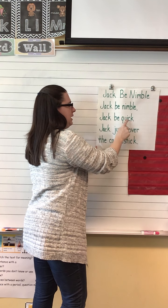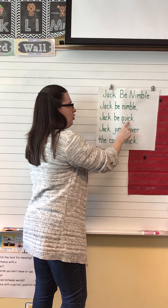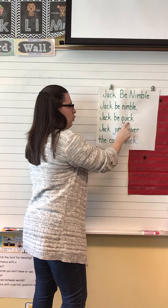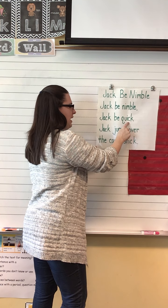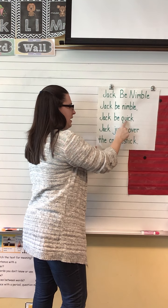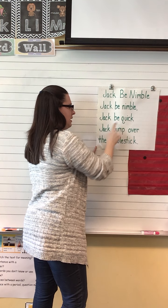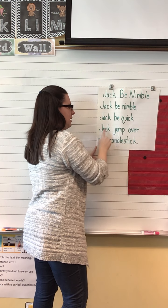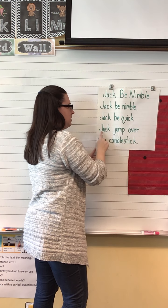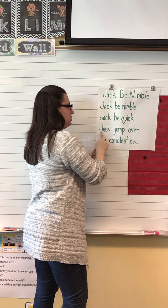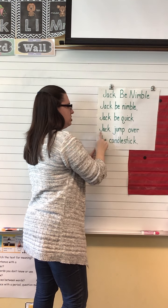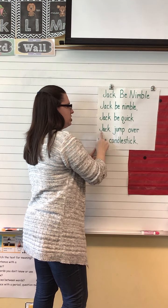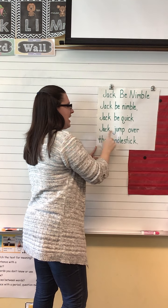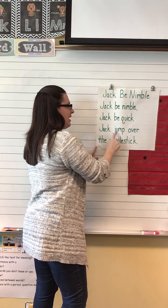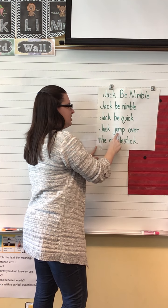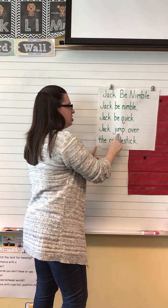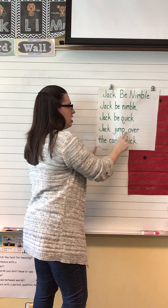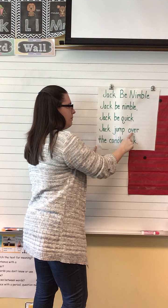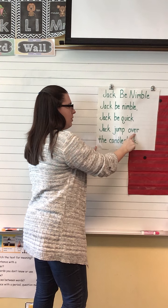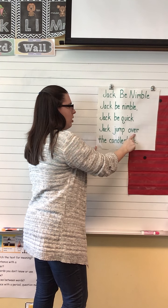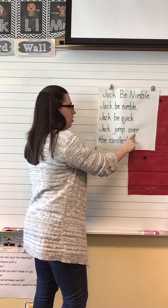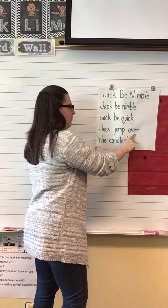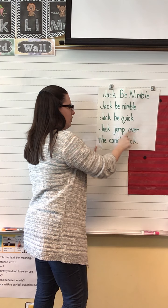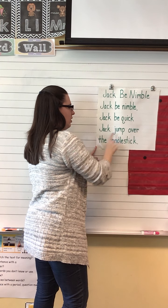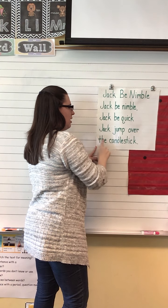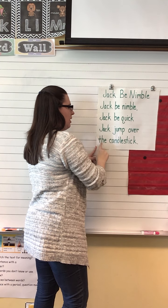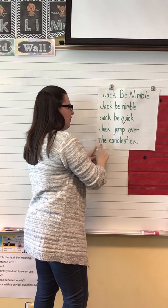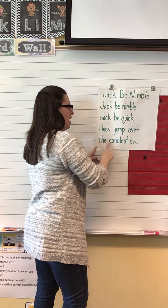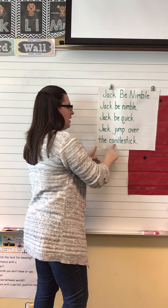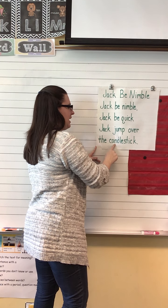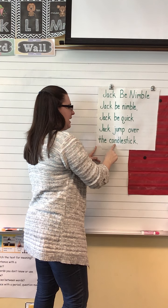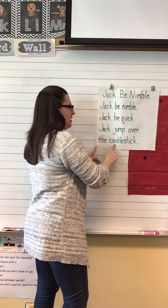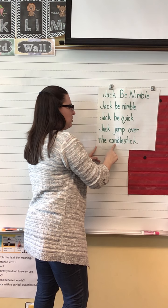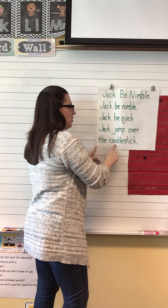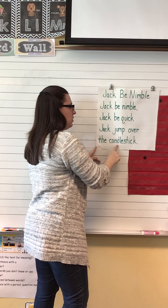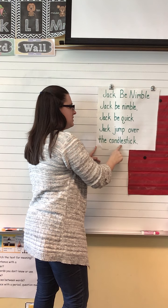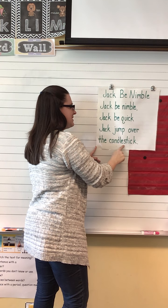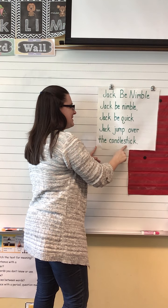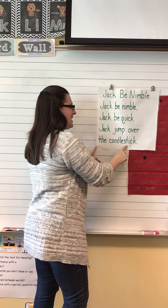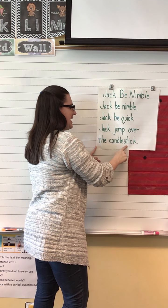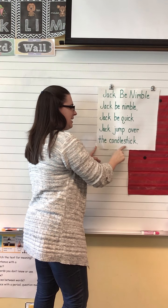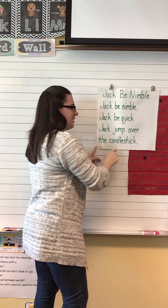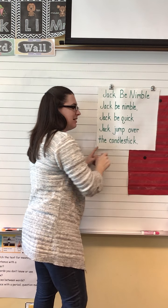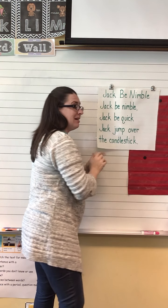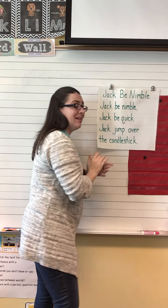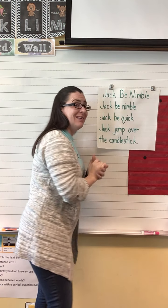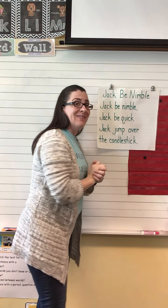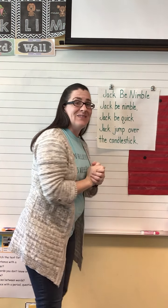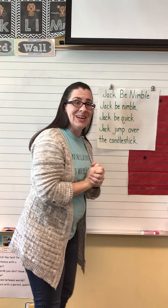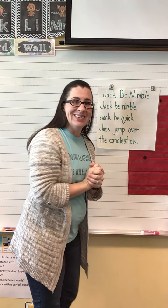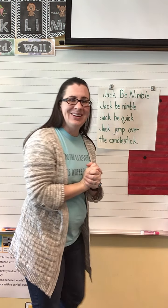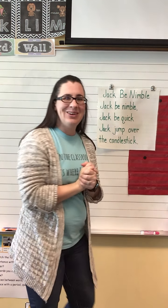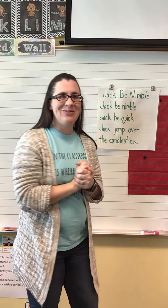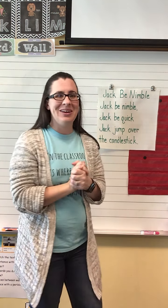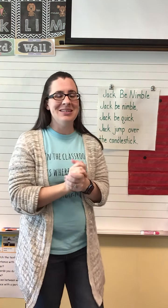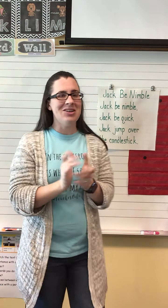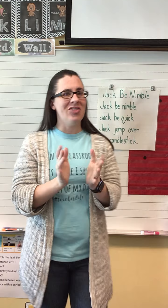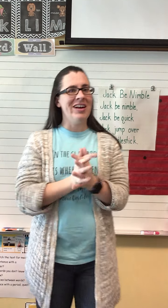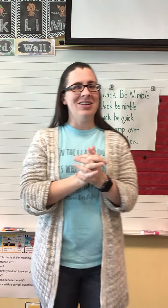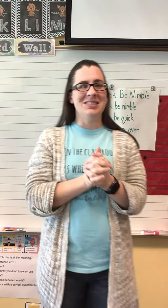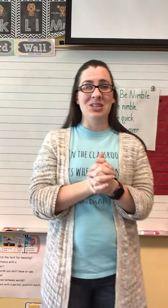quick. Jack, jump over the candlestick. Very good, friends. All right, I'll see